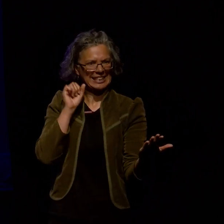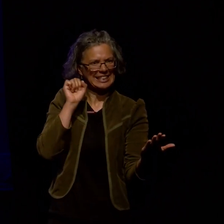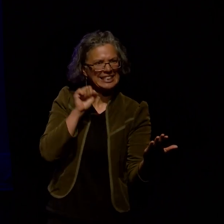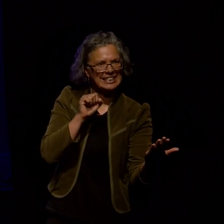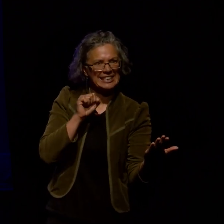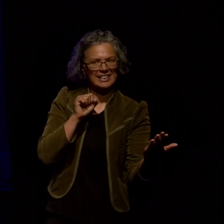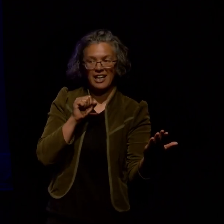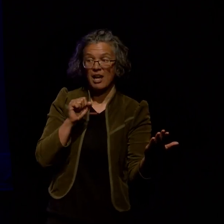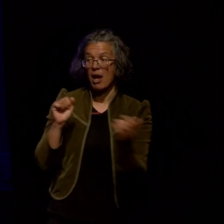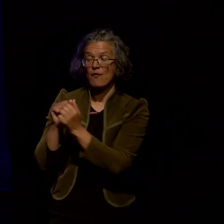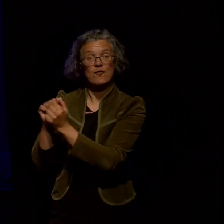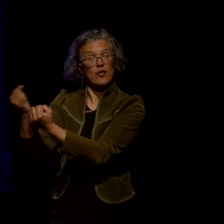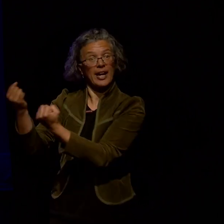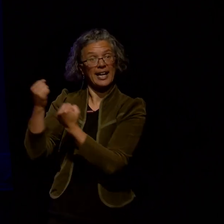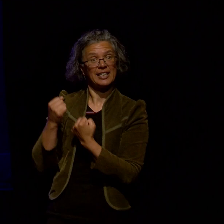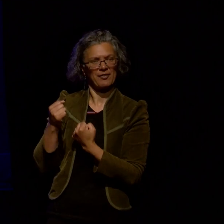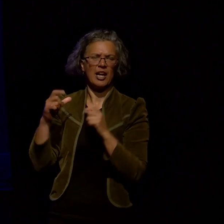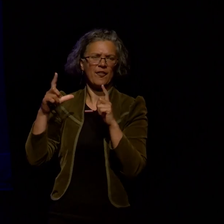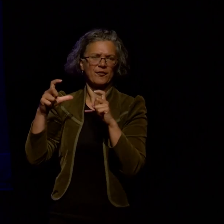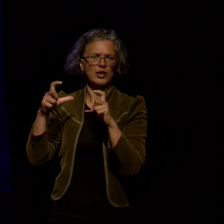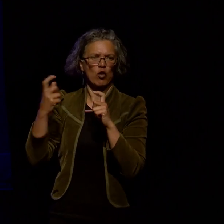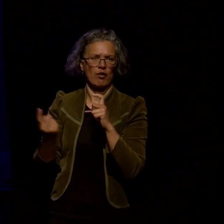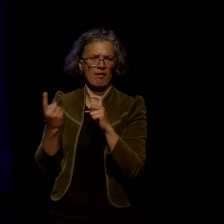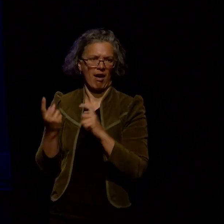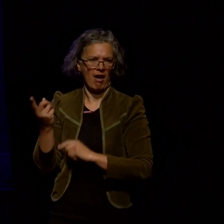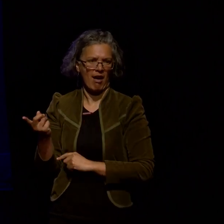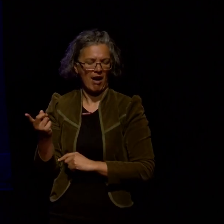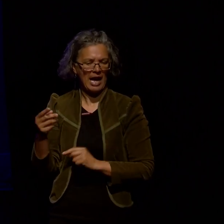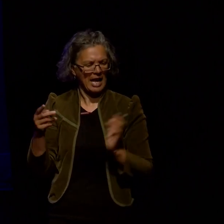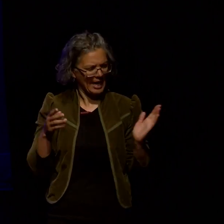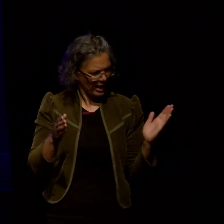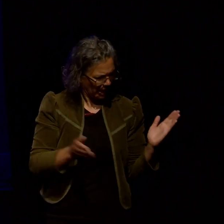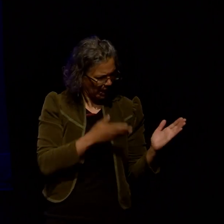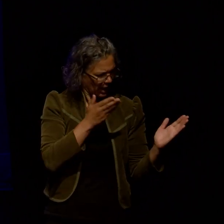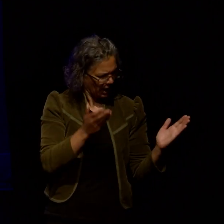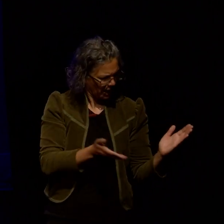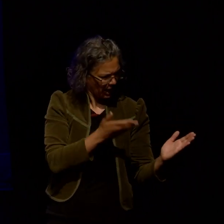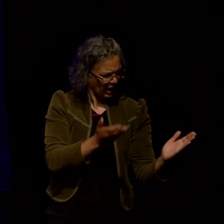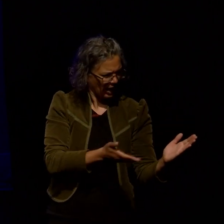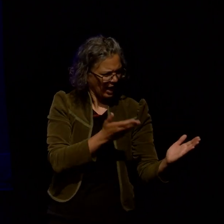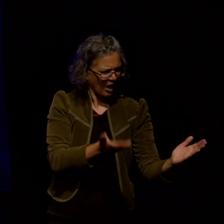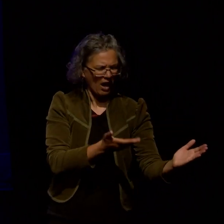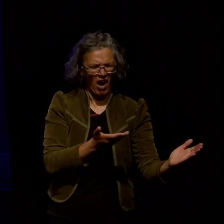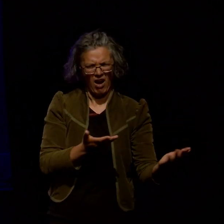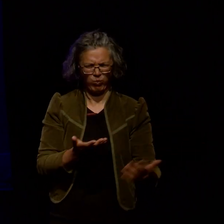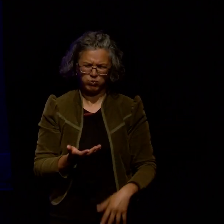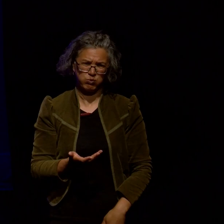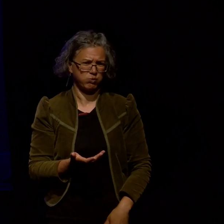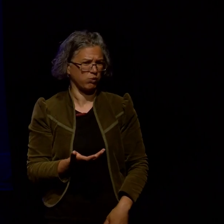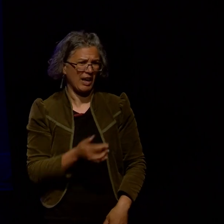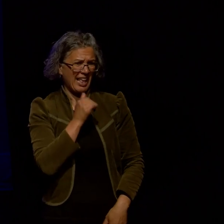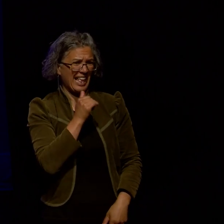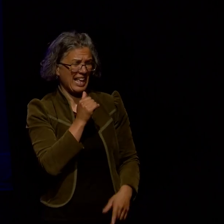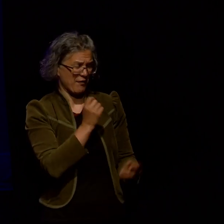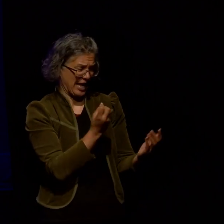night before we were actually making the decision and he looked through this work and he was like oh my goodness you're just going to exhaust people if this is on